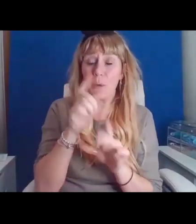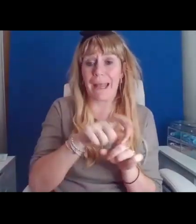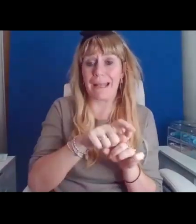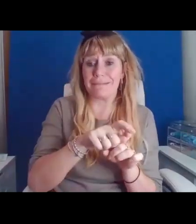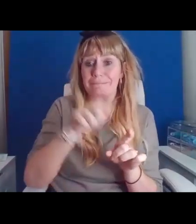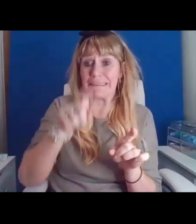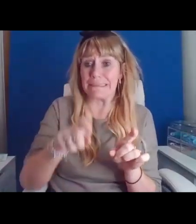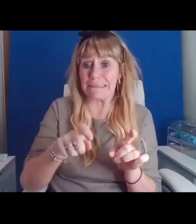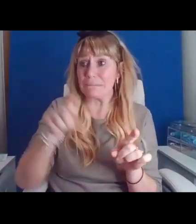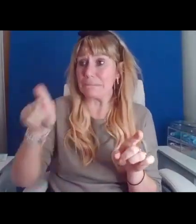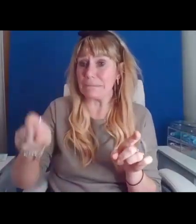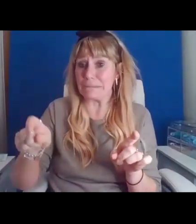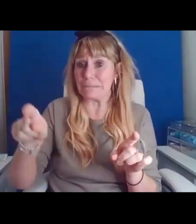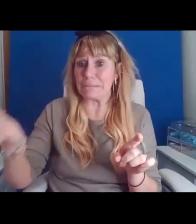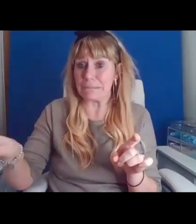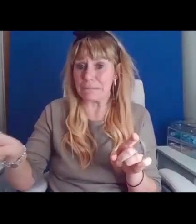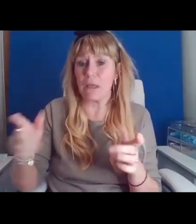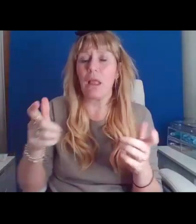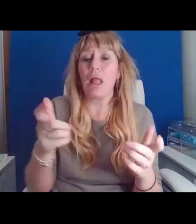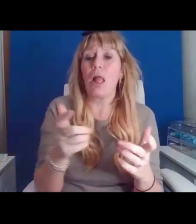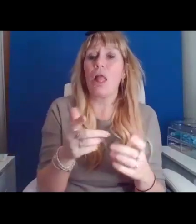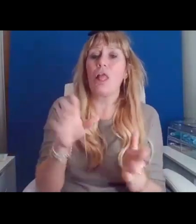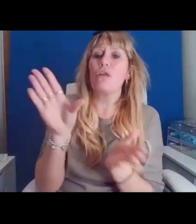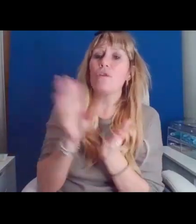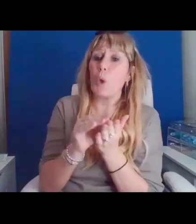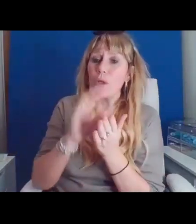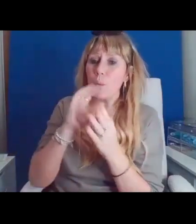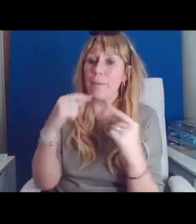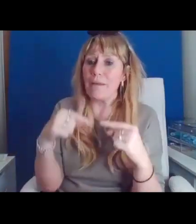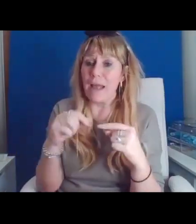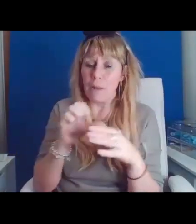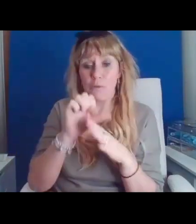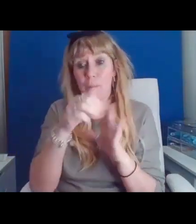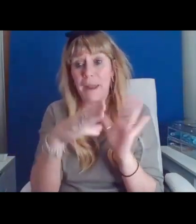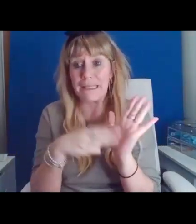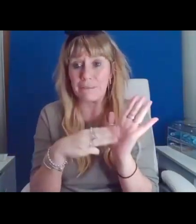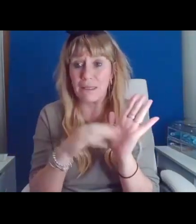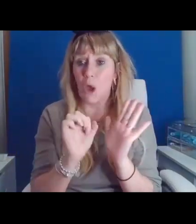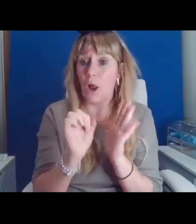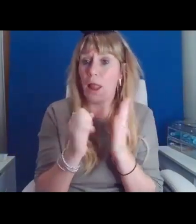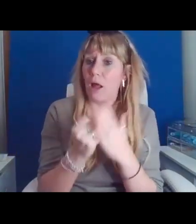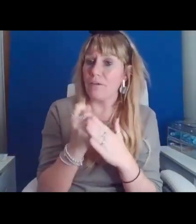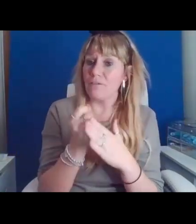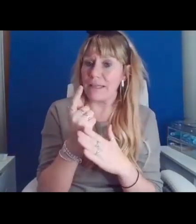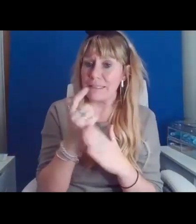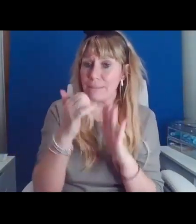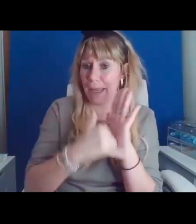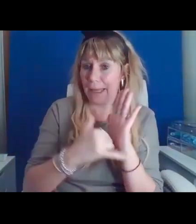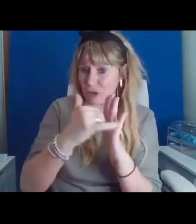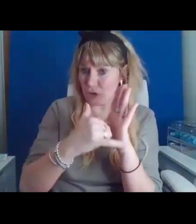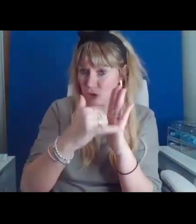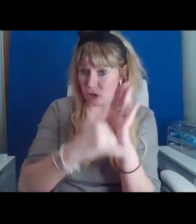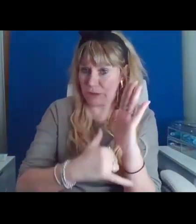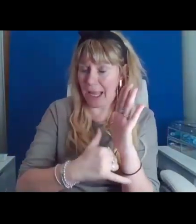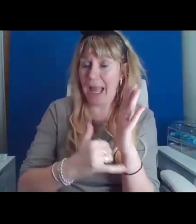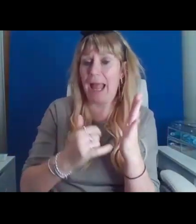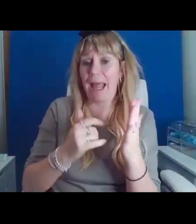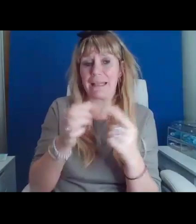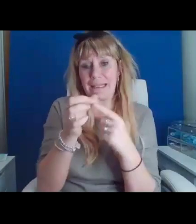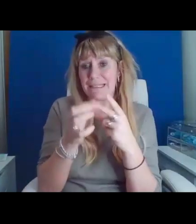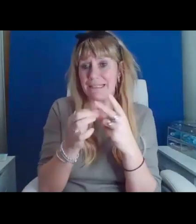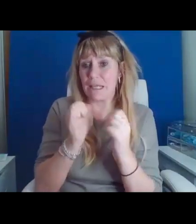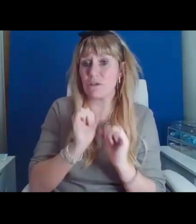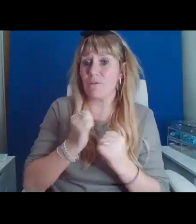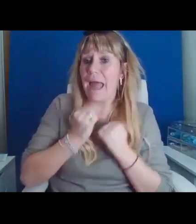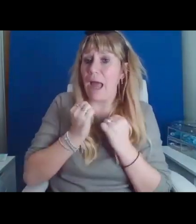The recording will be available from next Monday on our events page and the details of our website are in the